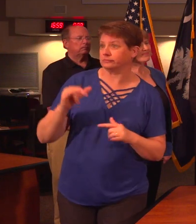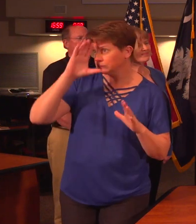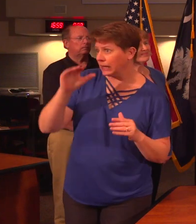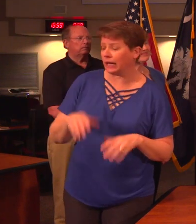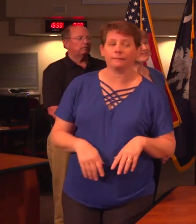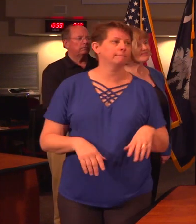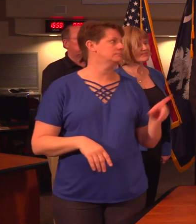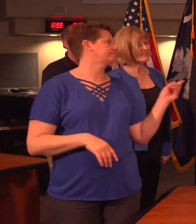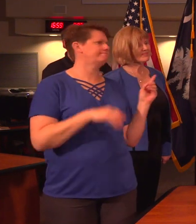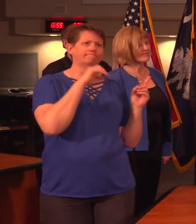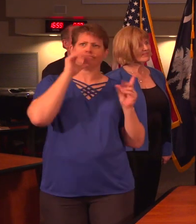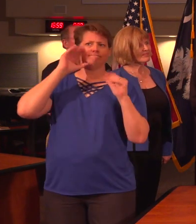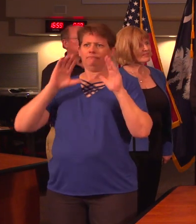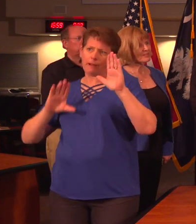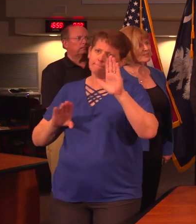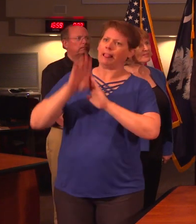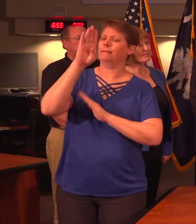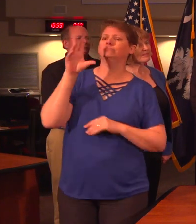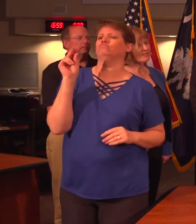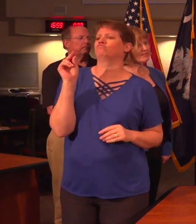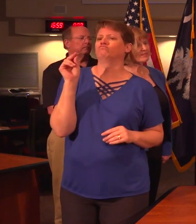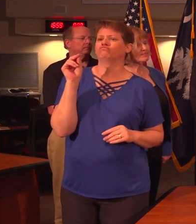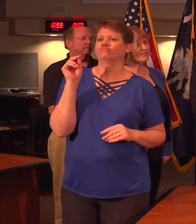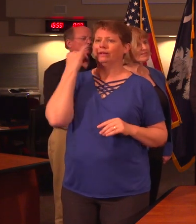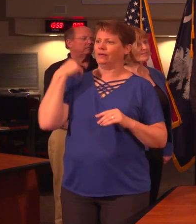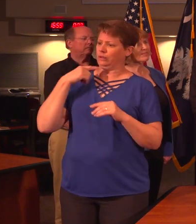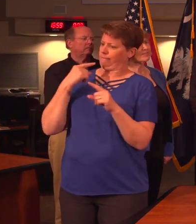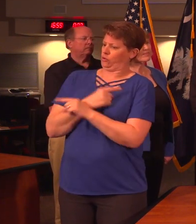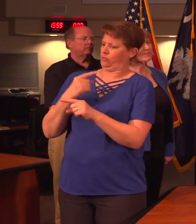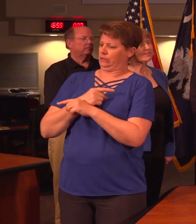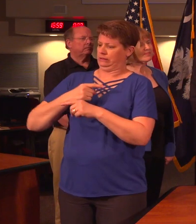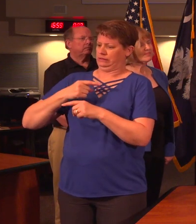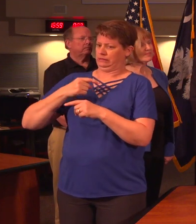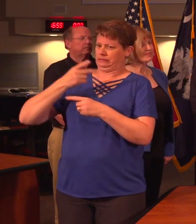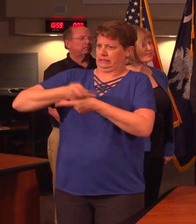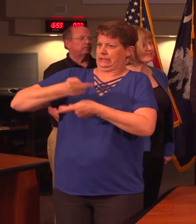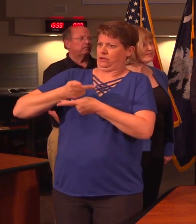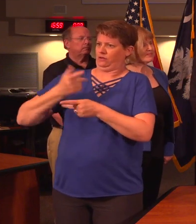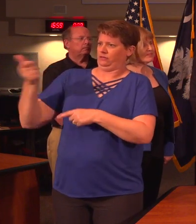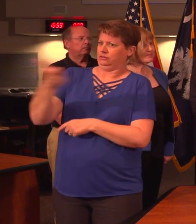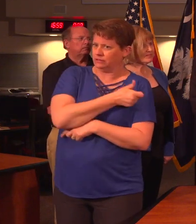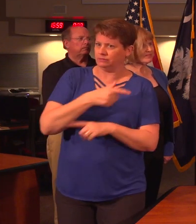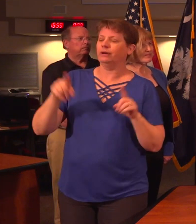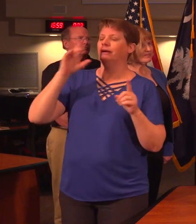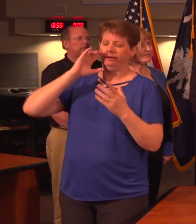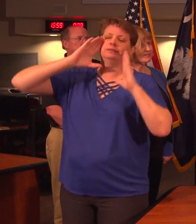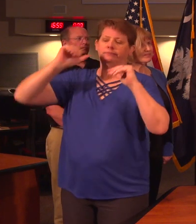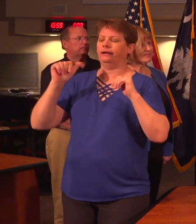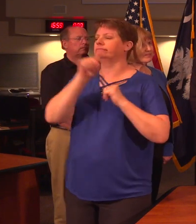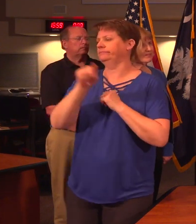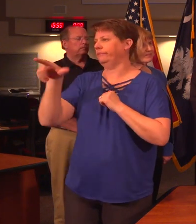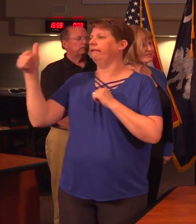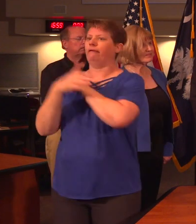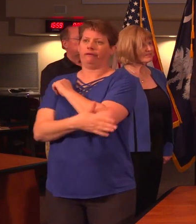We're not expecting a sharp increase in cases if we take appropriate measures but we are expecting to see more counties reporting cases cases